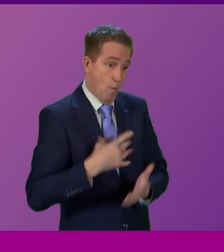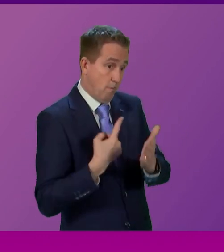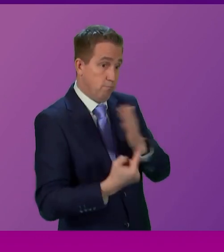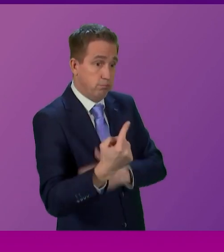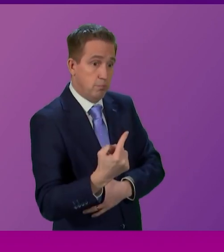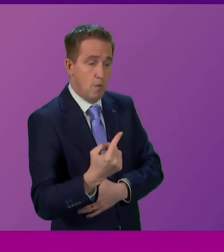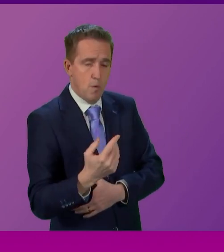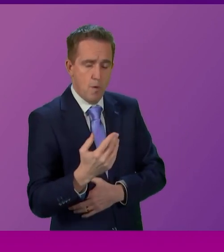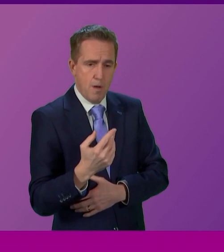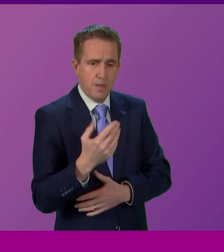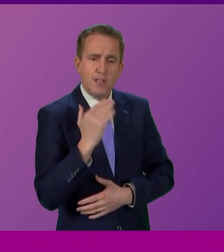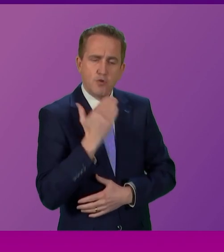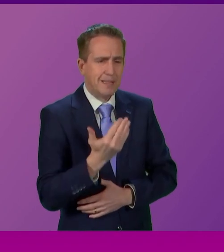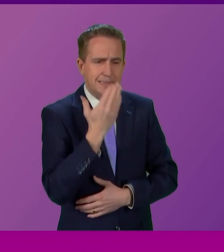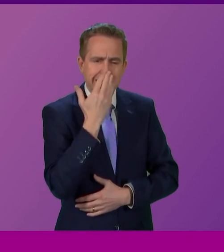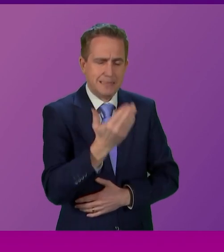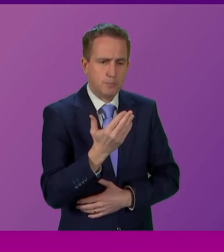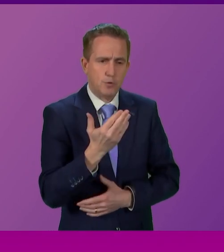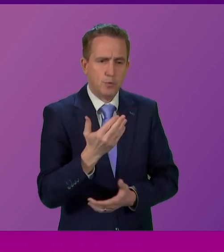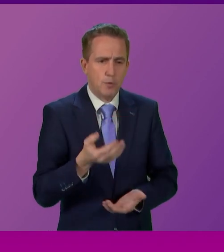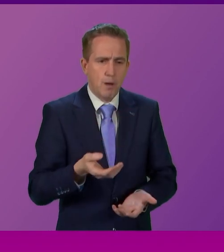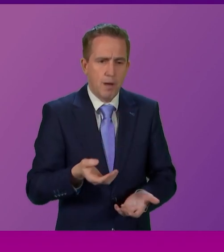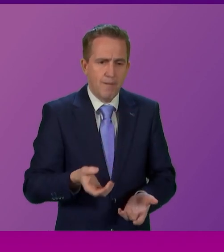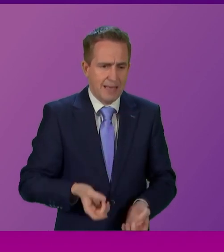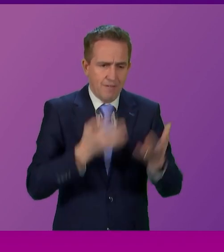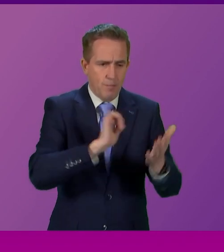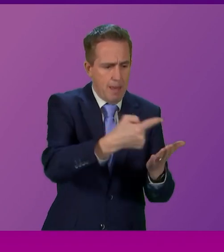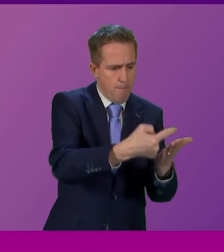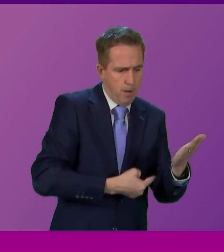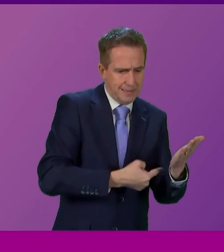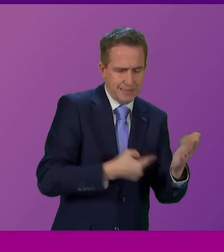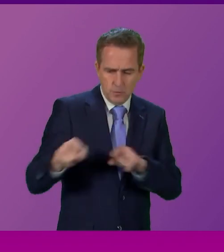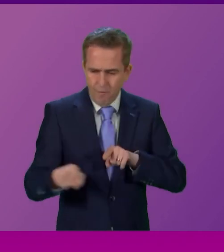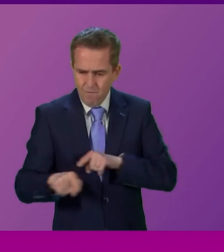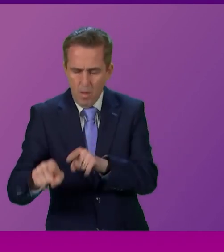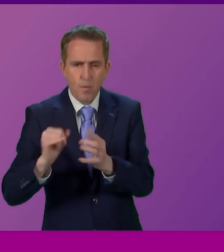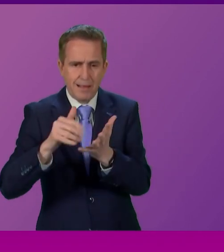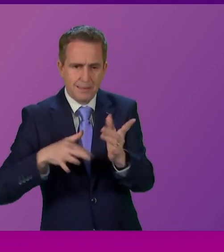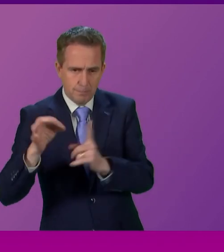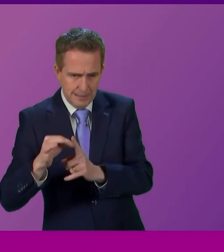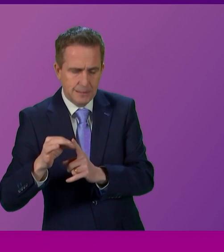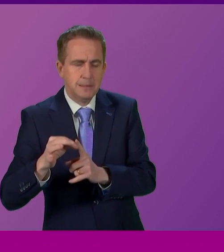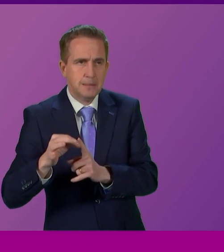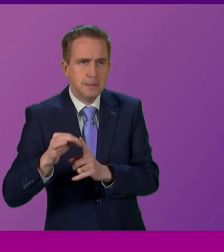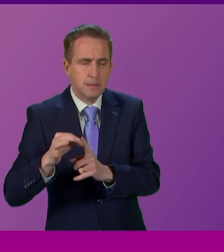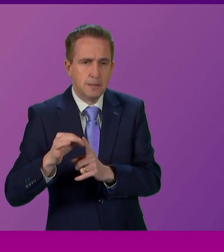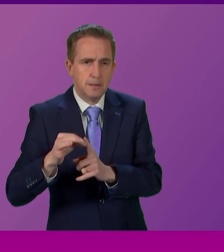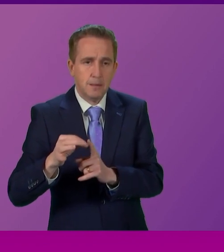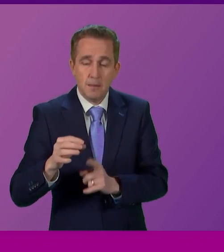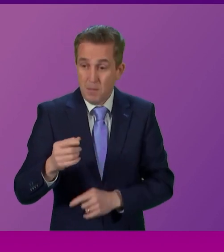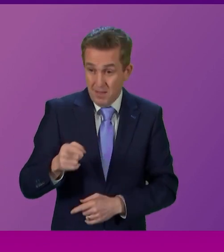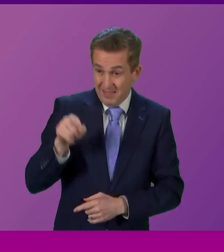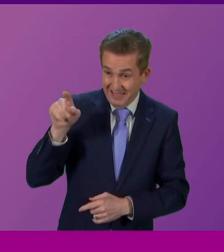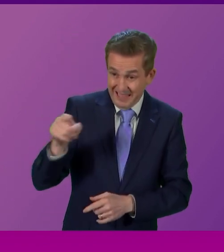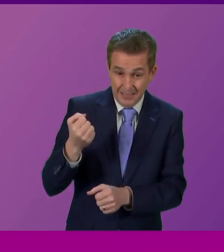seem to have forsaken all else in terms of their policy agenda. However, it is telling that this Government